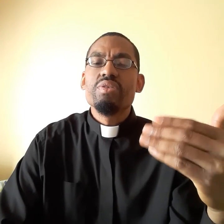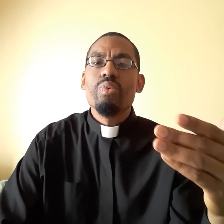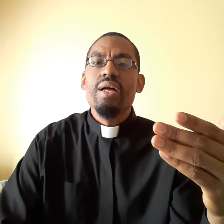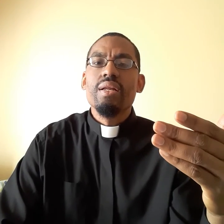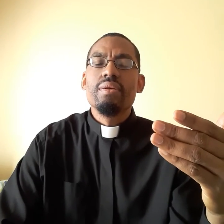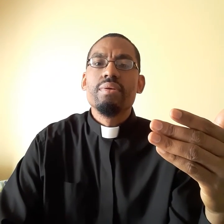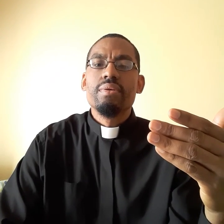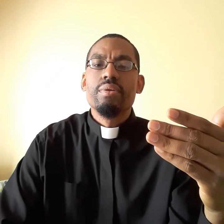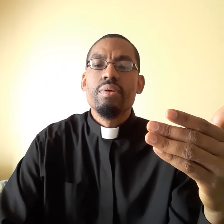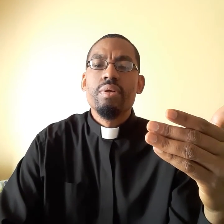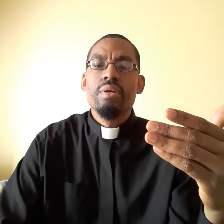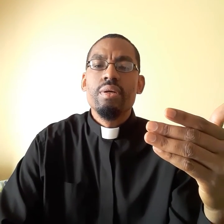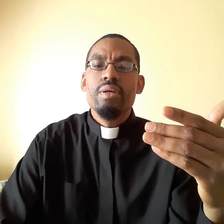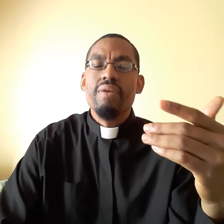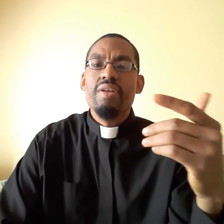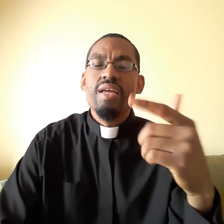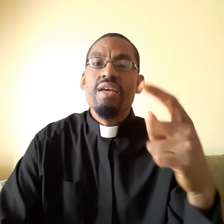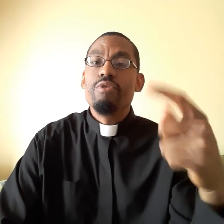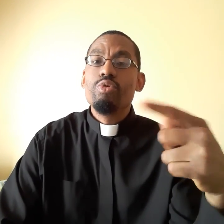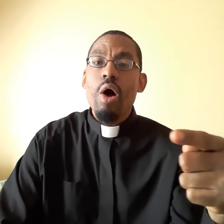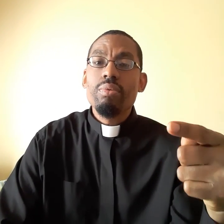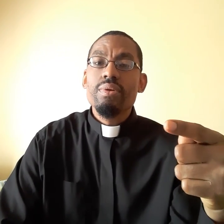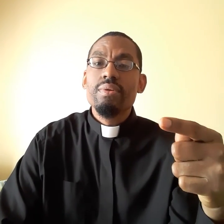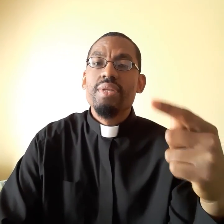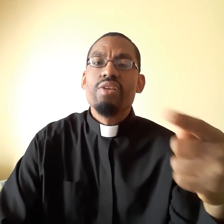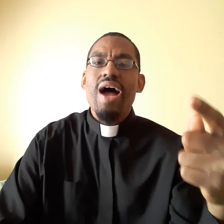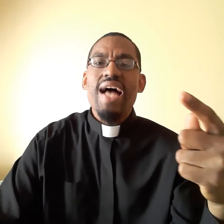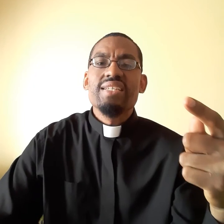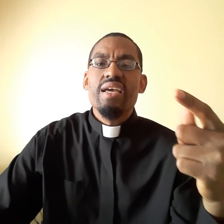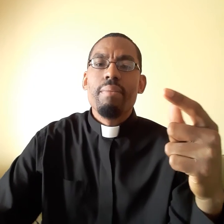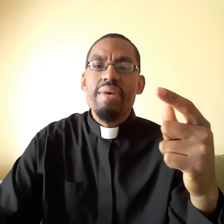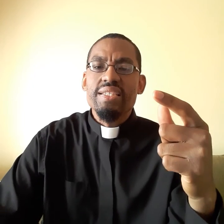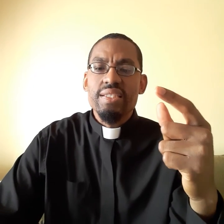his will if you don't then you're asking amiss